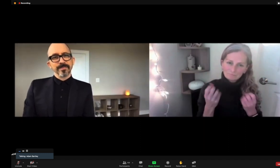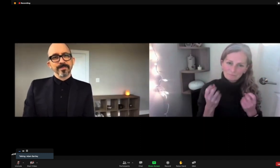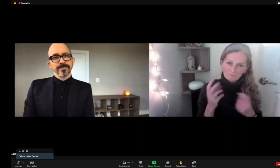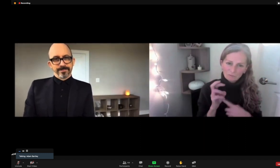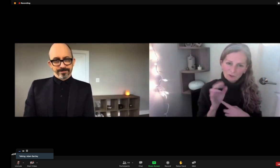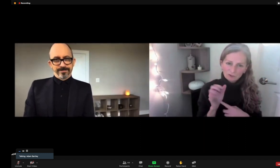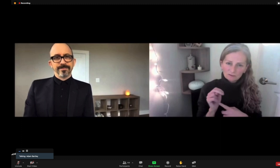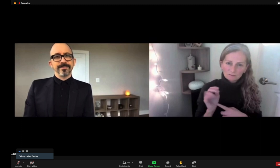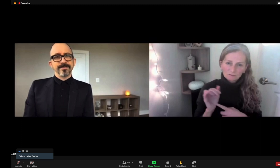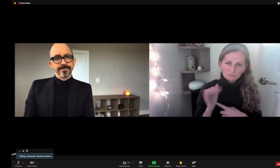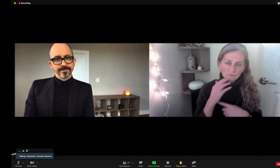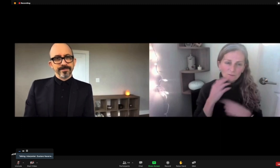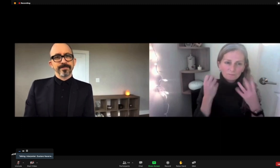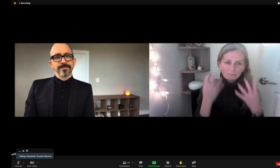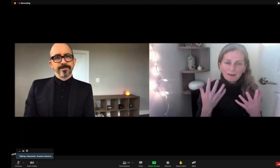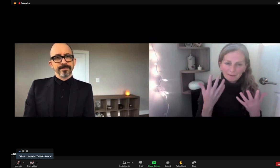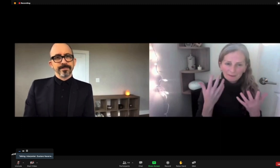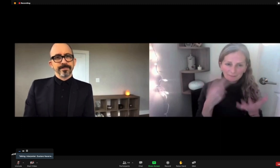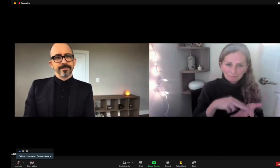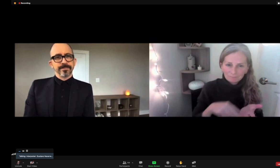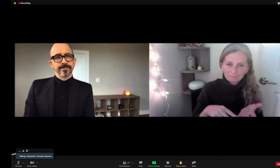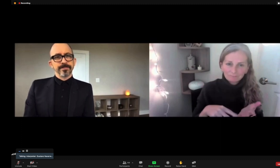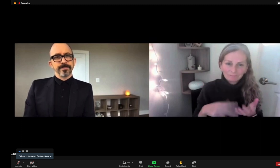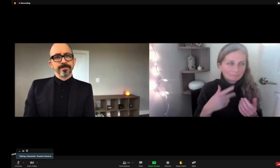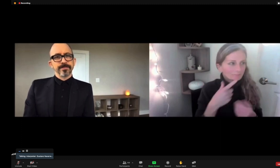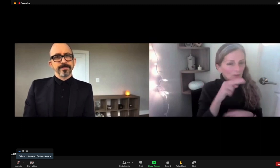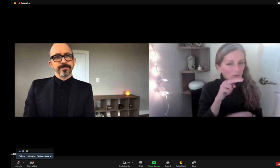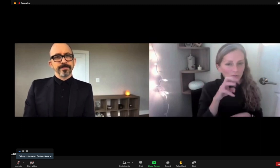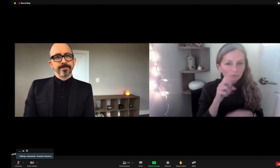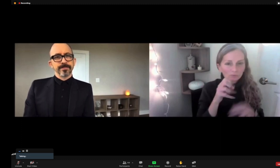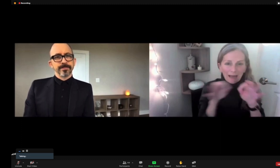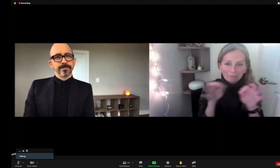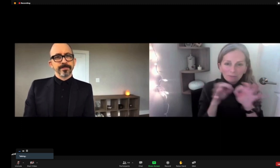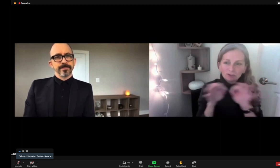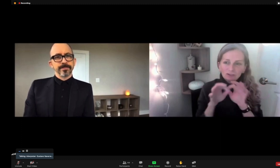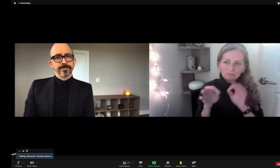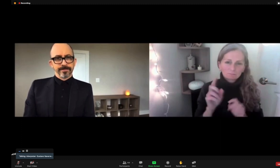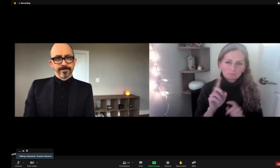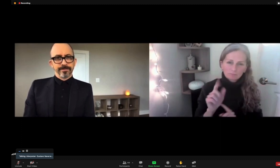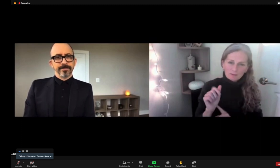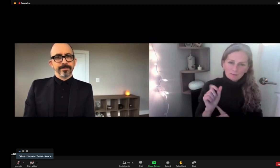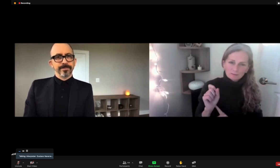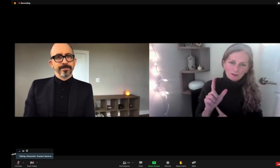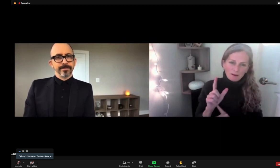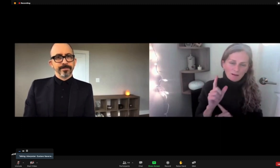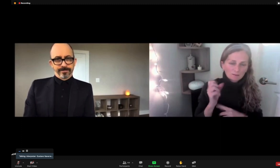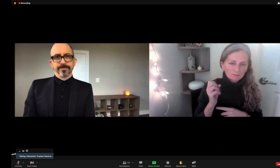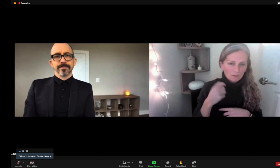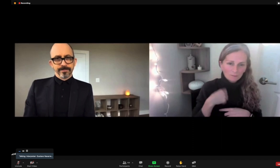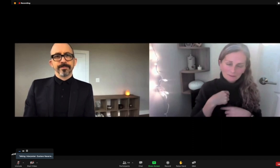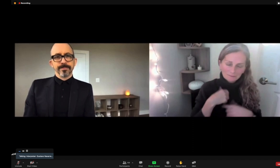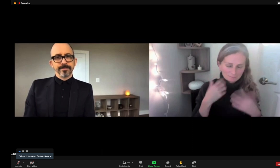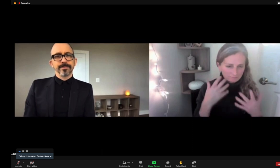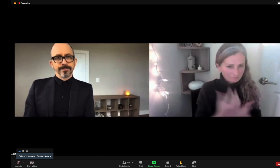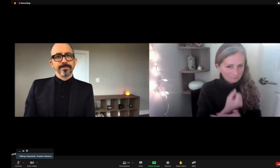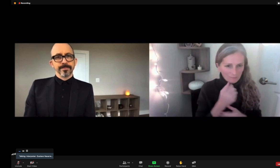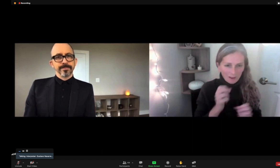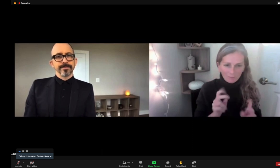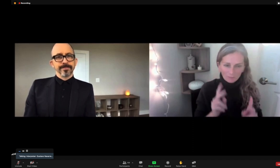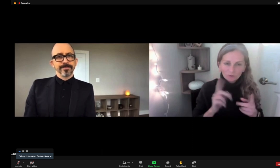And also, having versions that are in American Sign Language. A lot of it, when we look at the news and when we look at the media, it's all